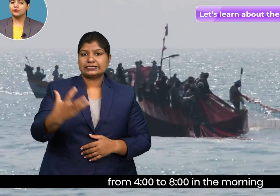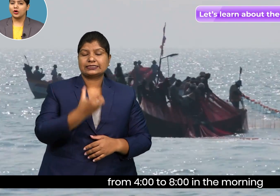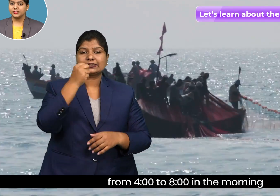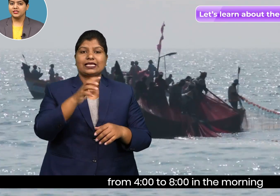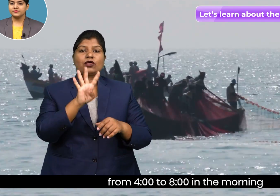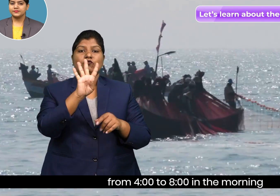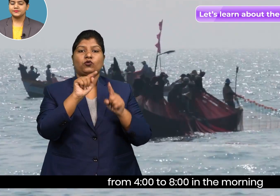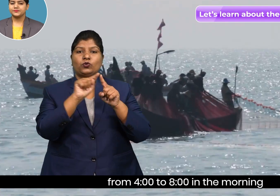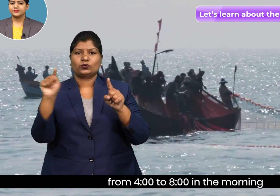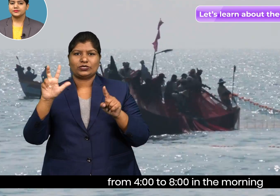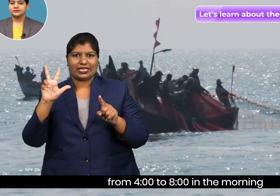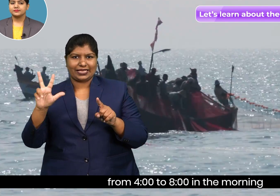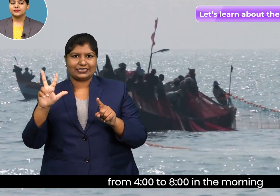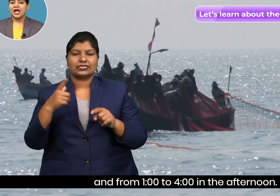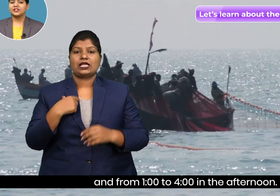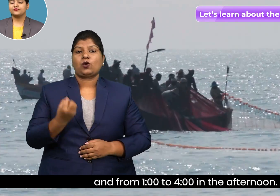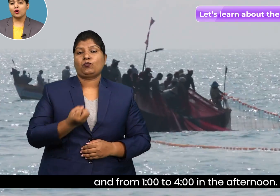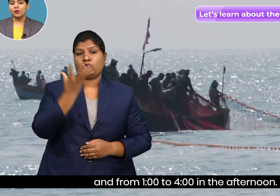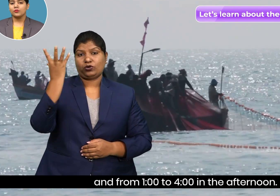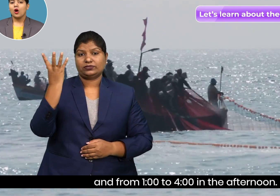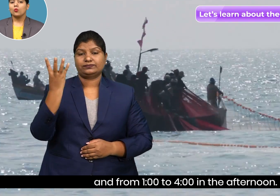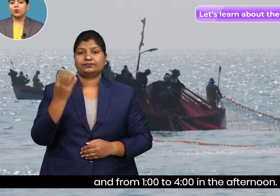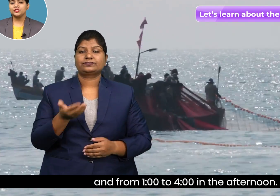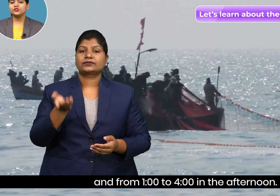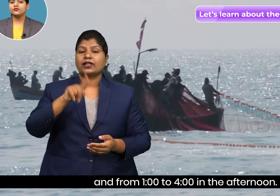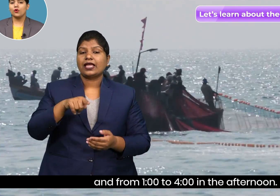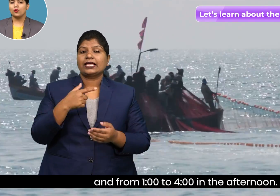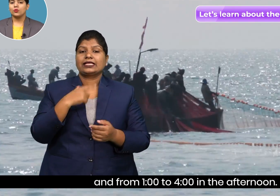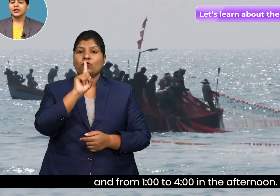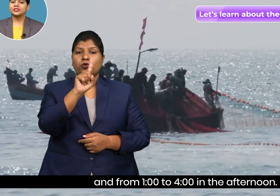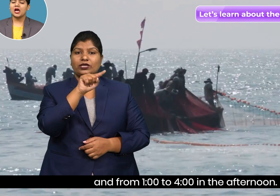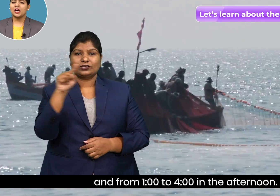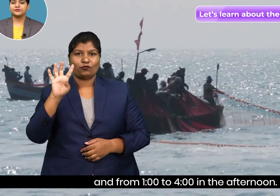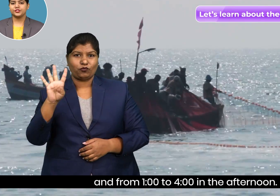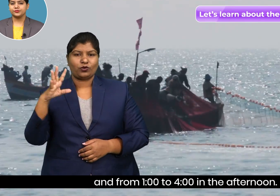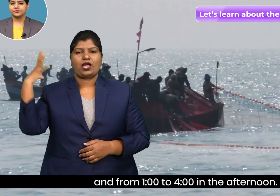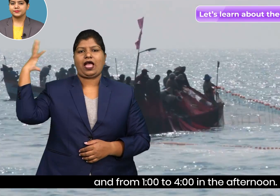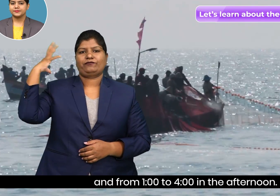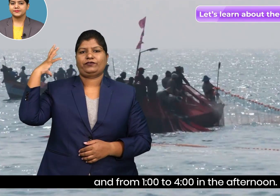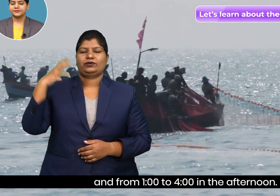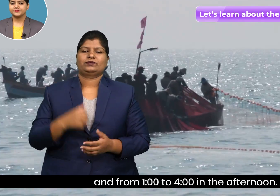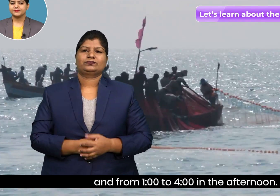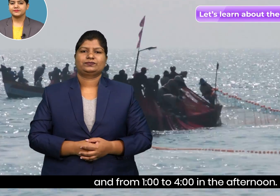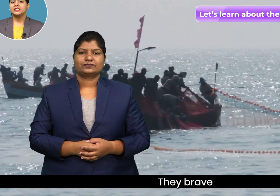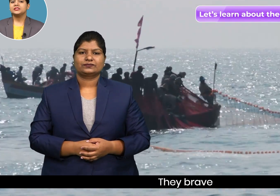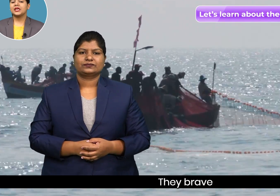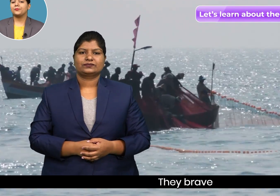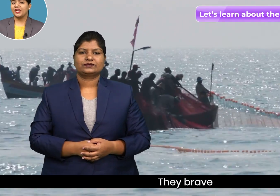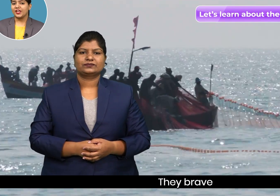morning and from 1 to 4 in the afternoon. They brave